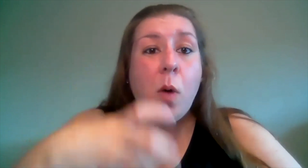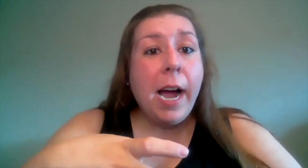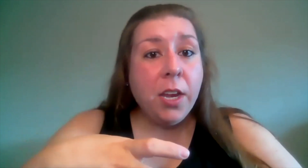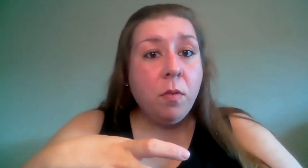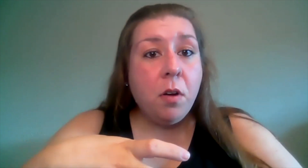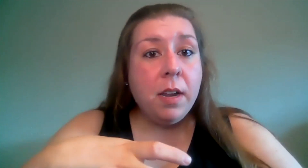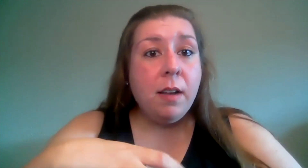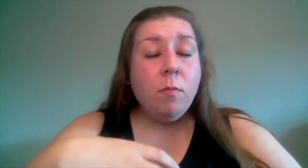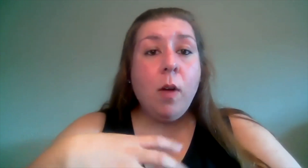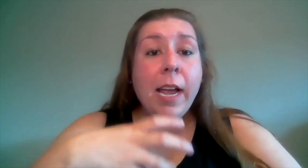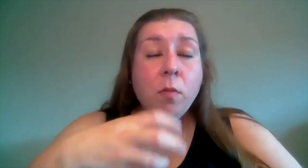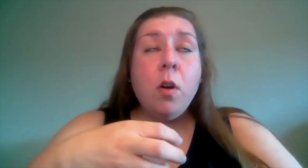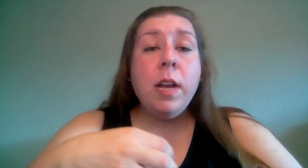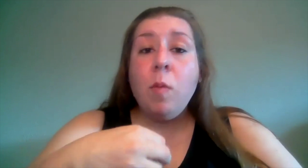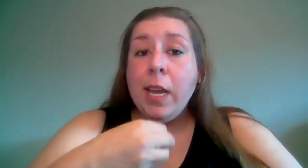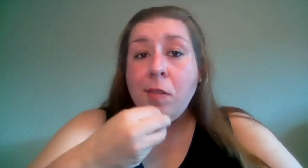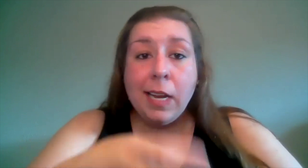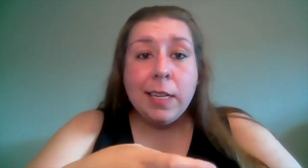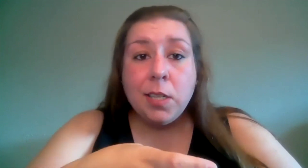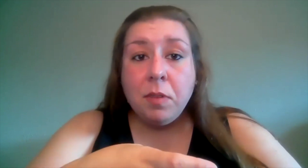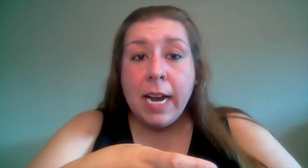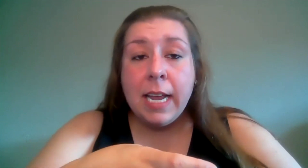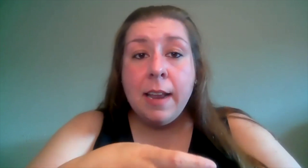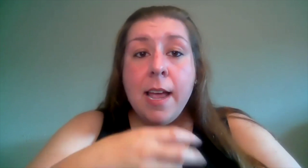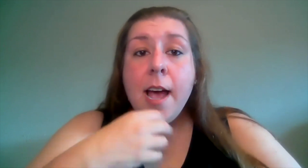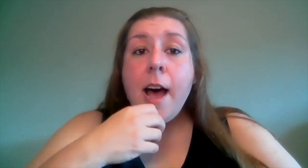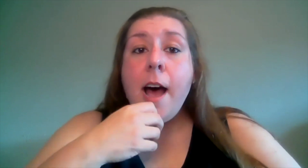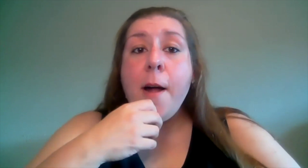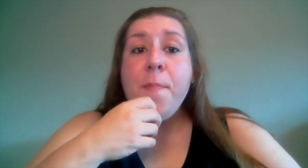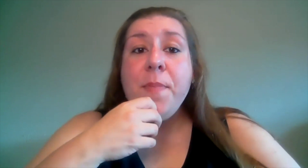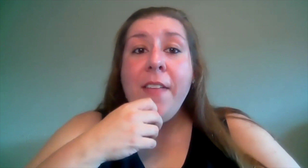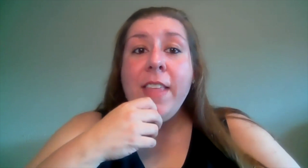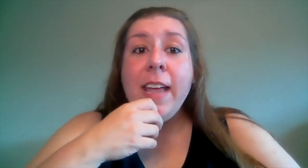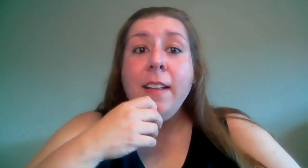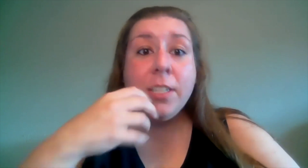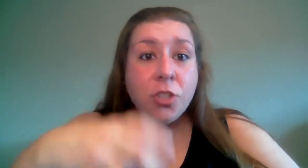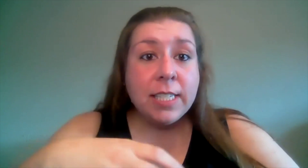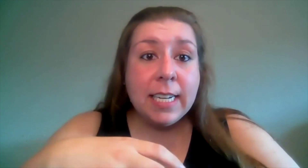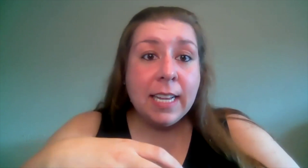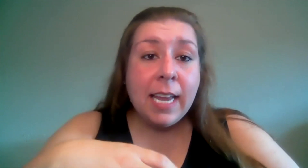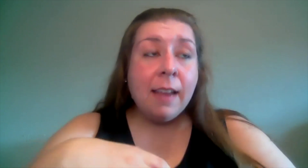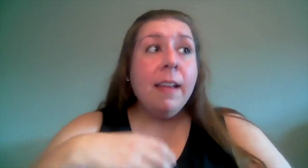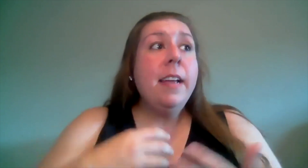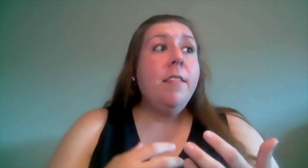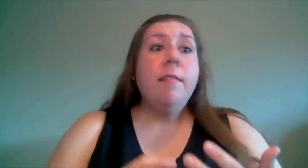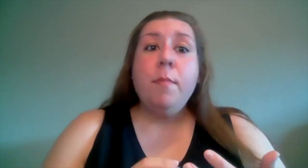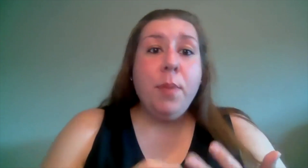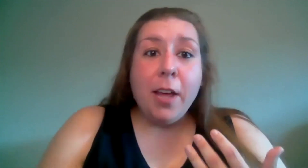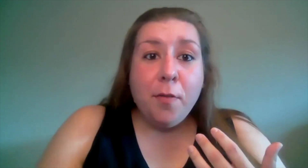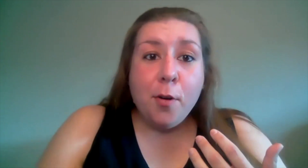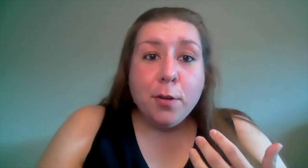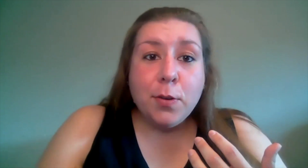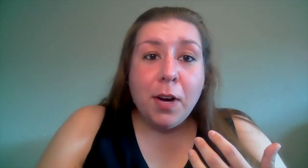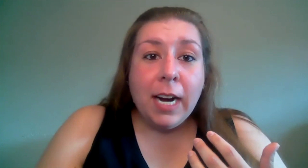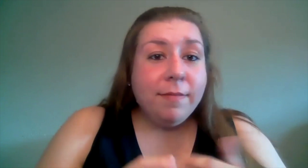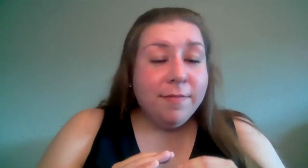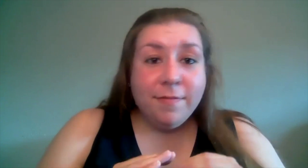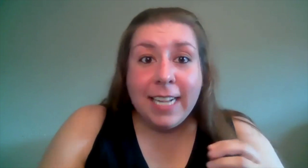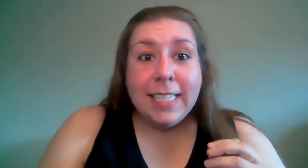why you wrote it why you wrote it why you needed to write it um and then logistically piano vocal score that's